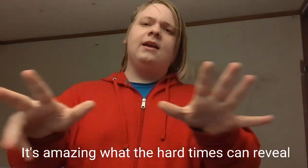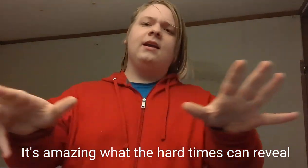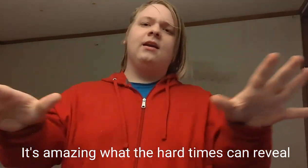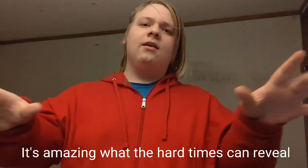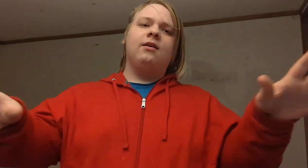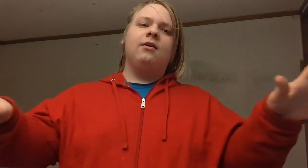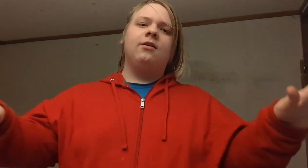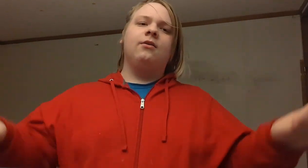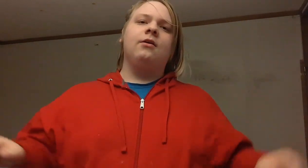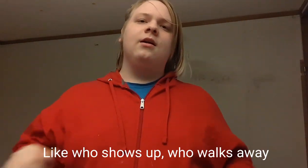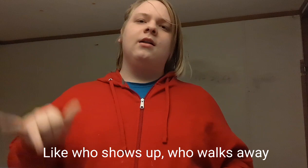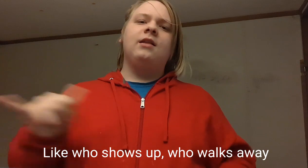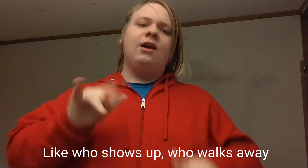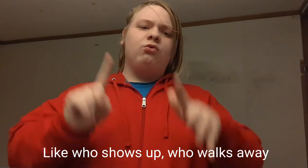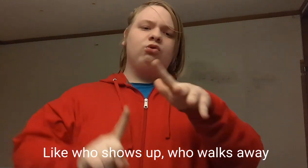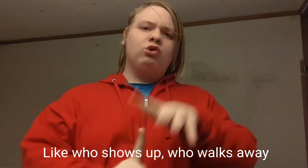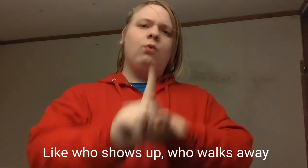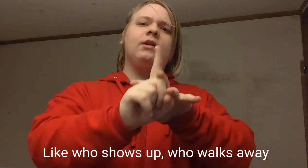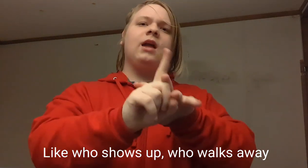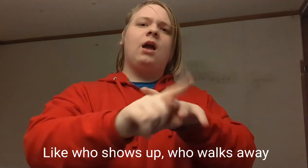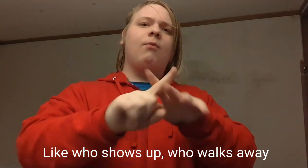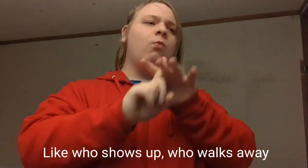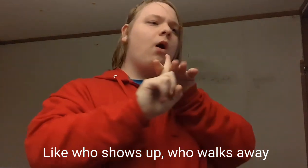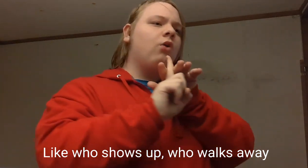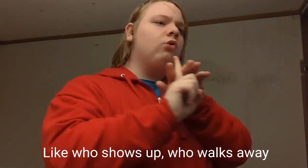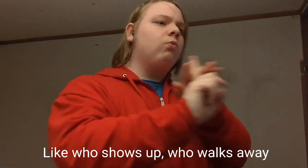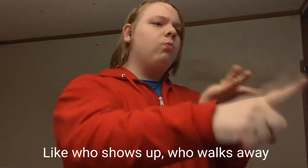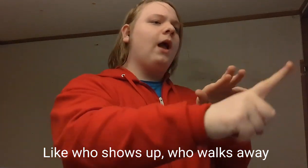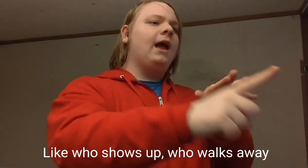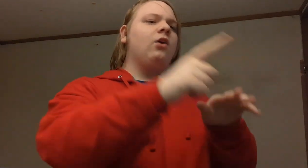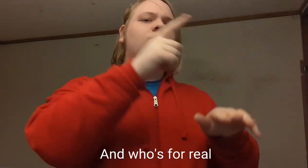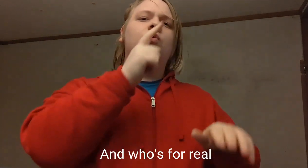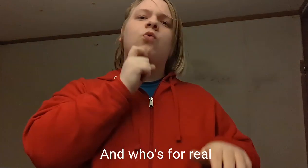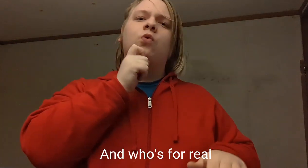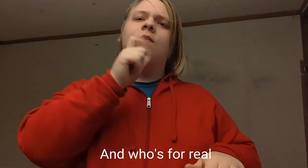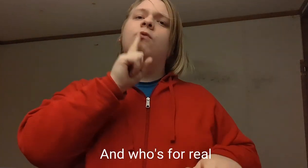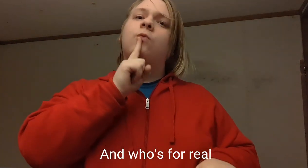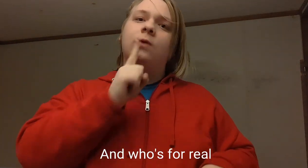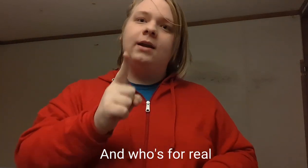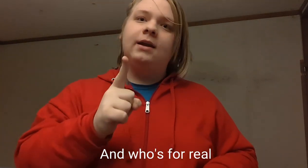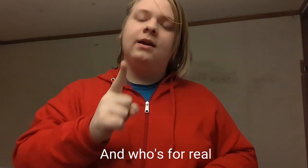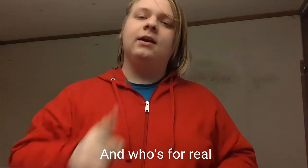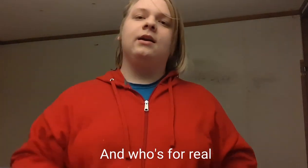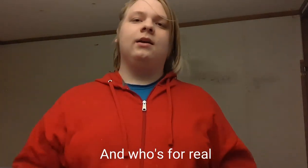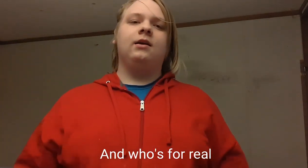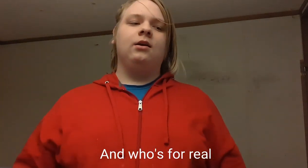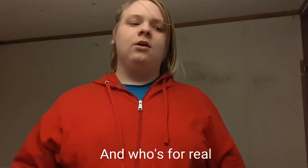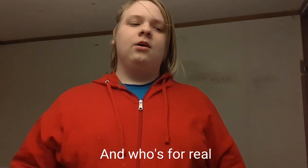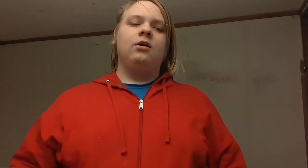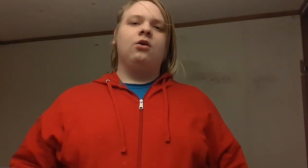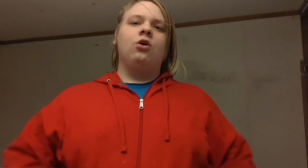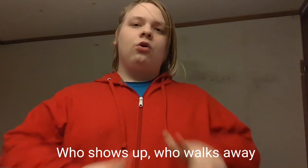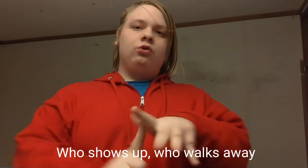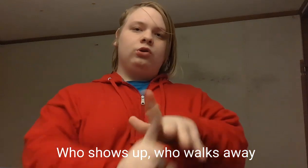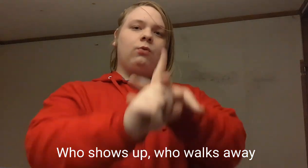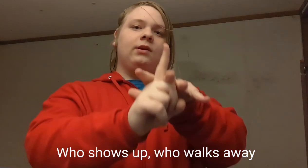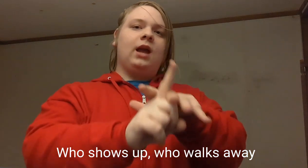Who shows up, who walks away and who's for real Who shows up, who